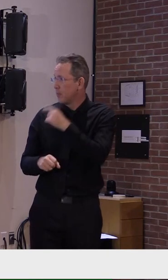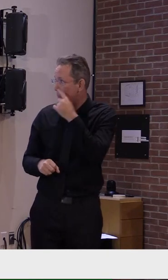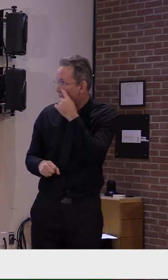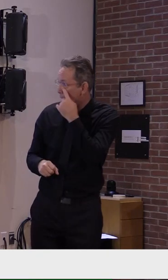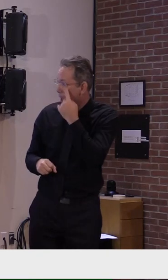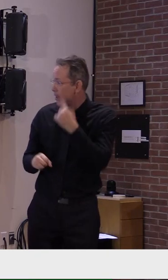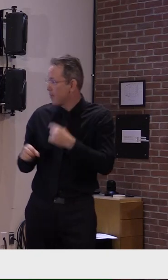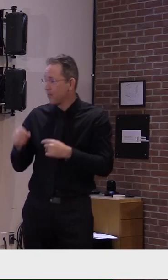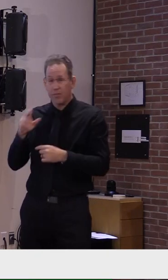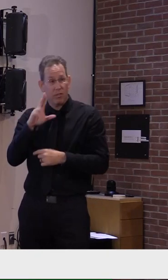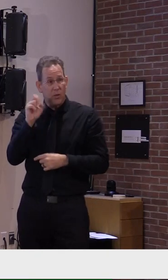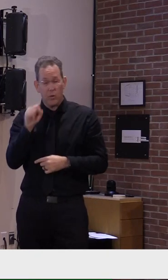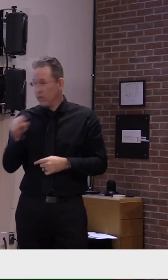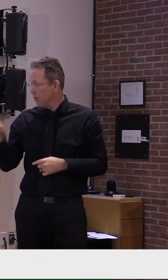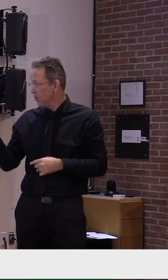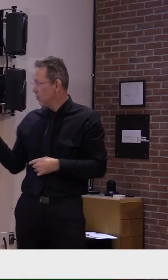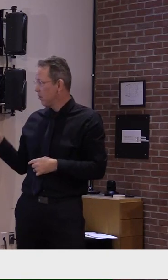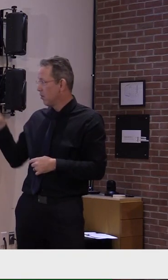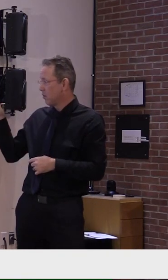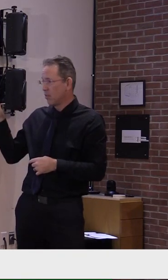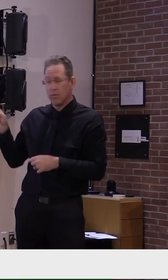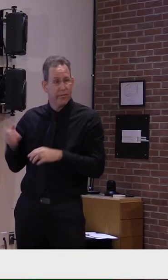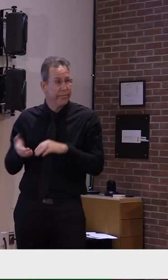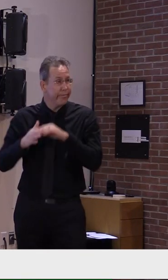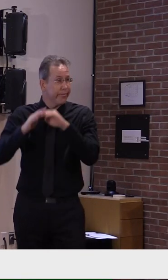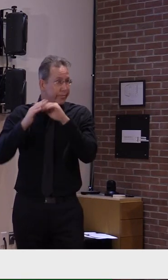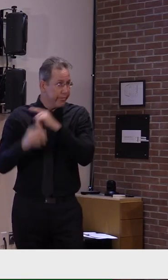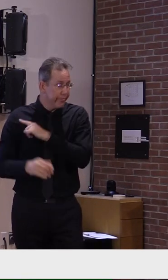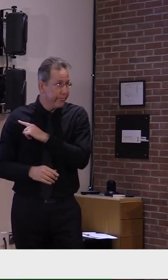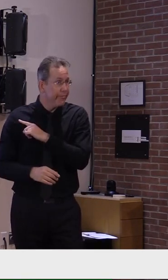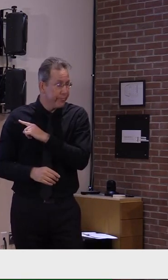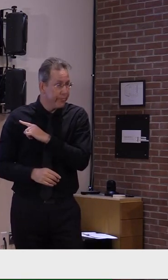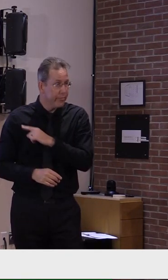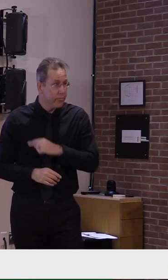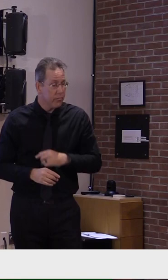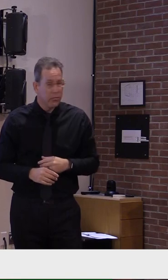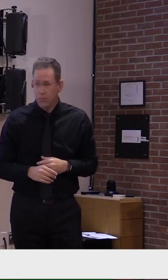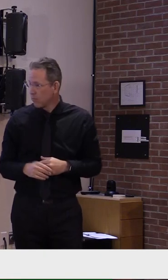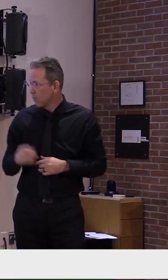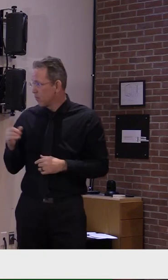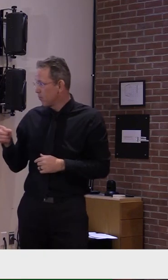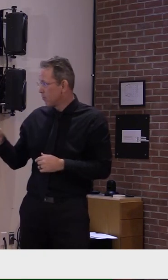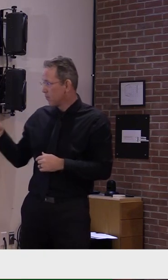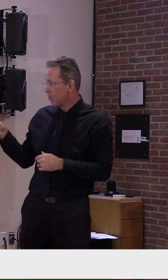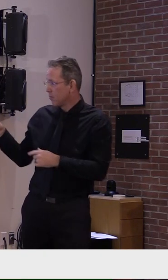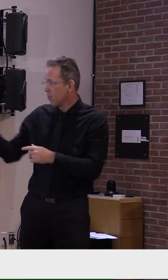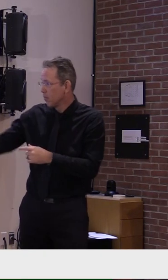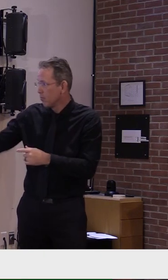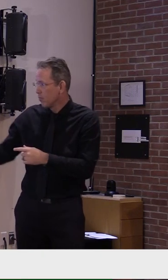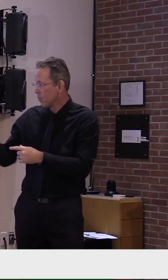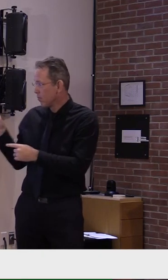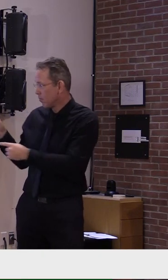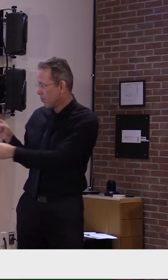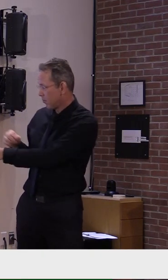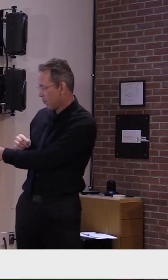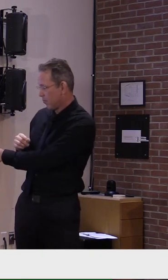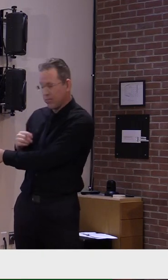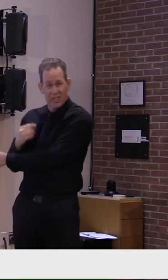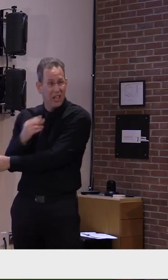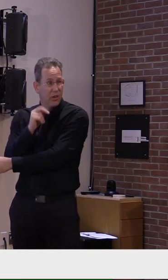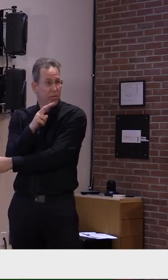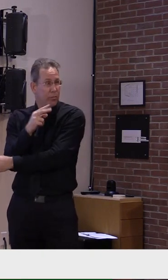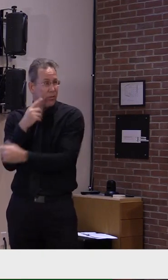country, not too surprising, particularly to anyone watching the national news. You'll see that case counts continue to go up.